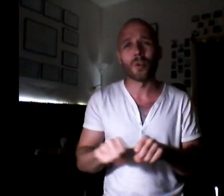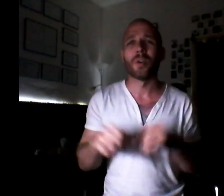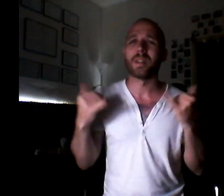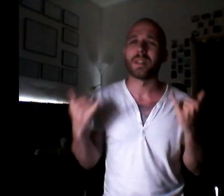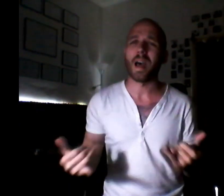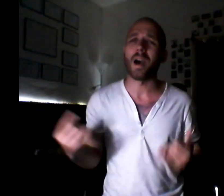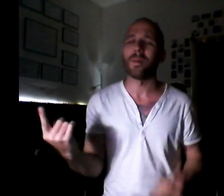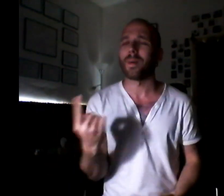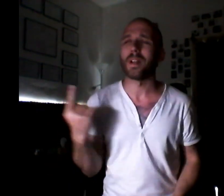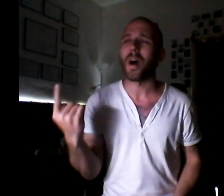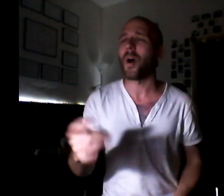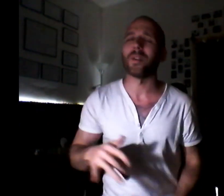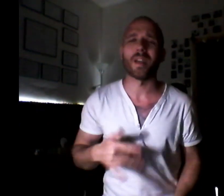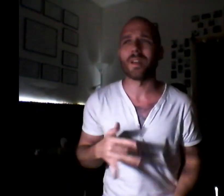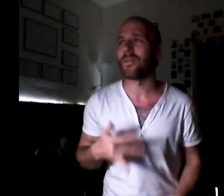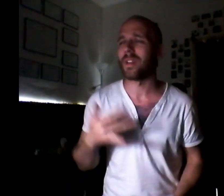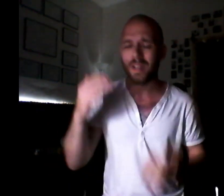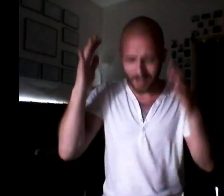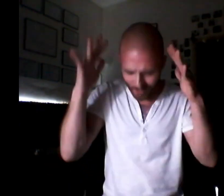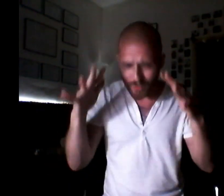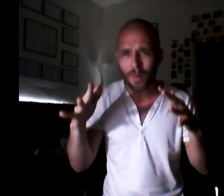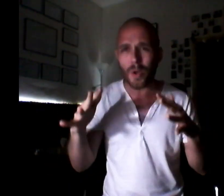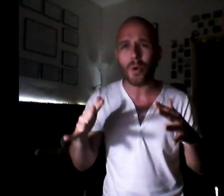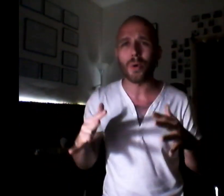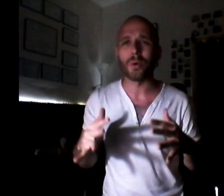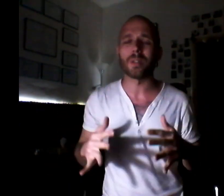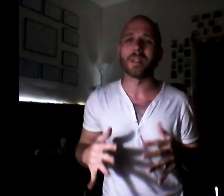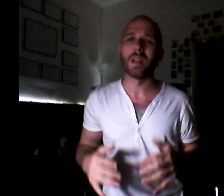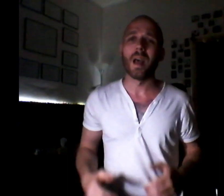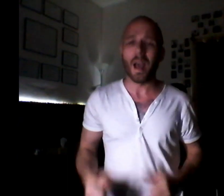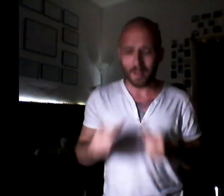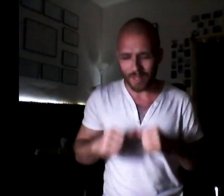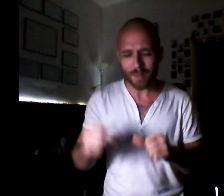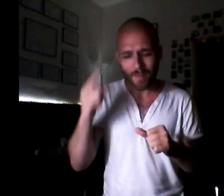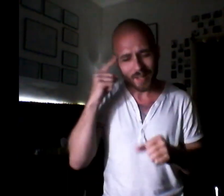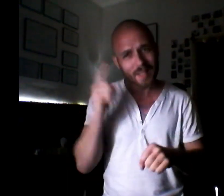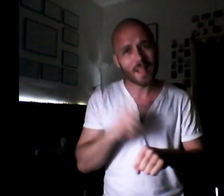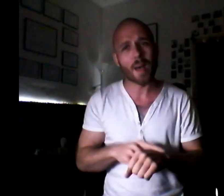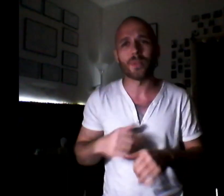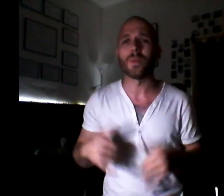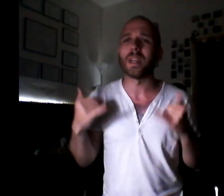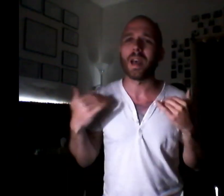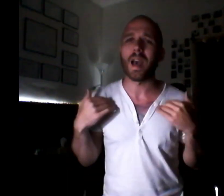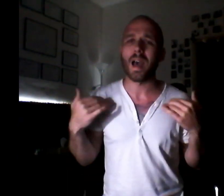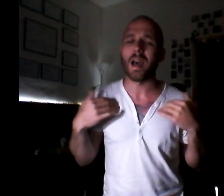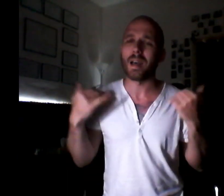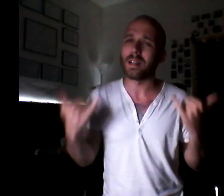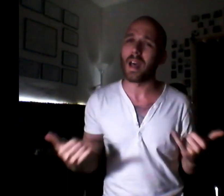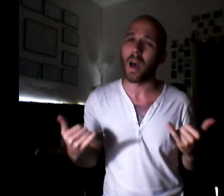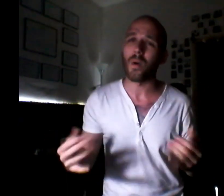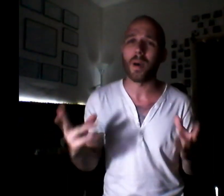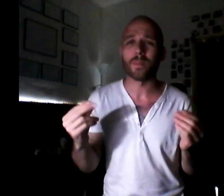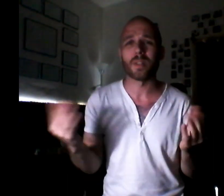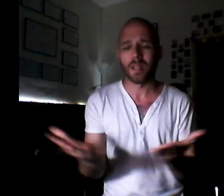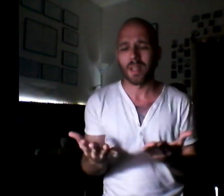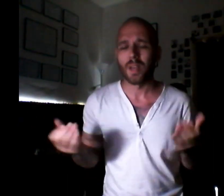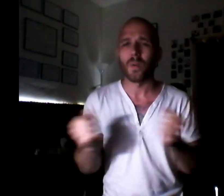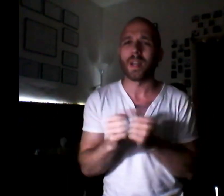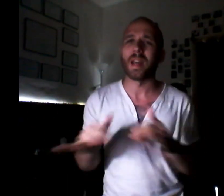shoes Now I'm all alone and I feel the blues I thinking about the times we had Now I'm stuck here